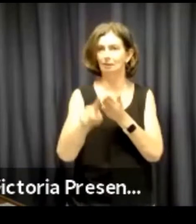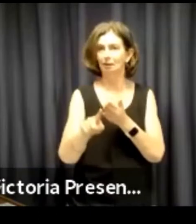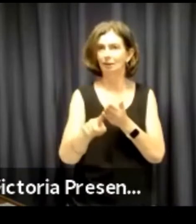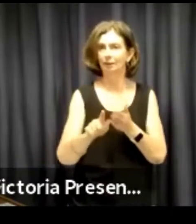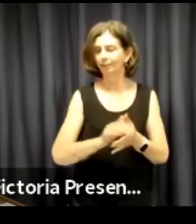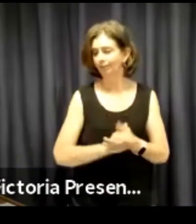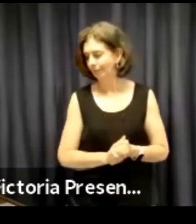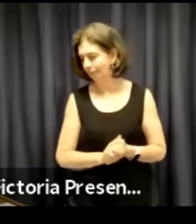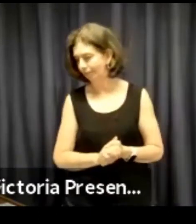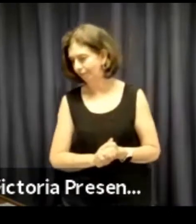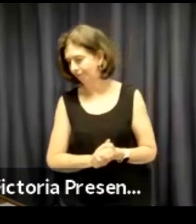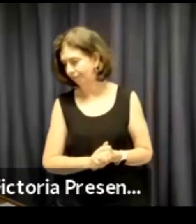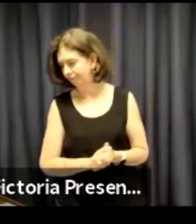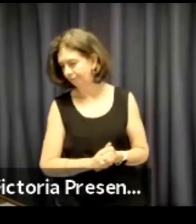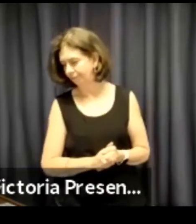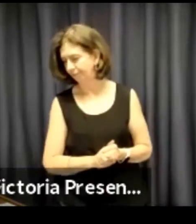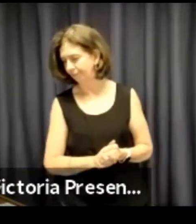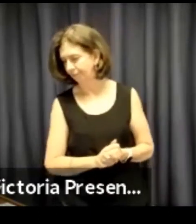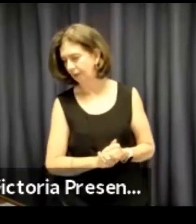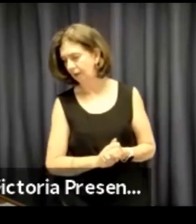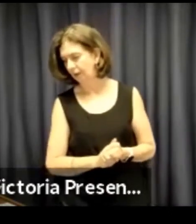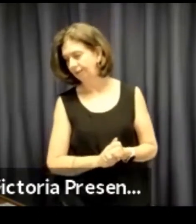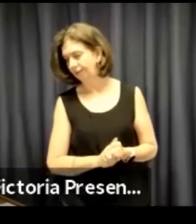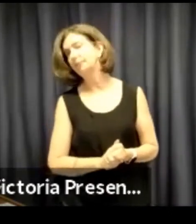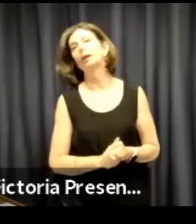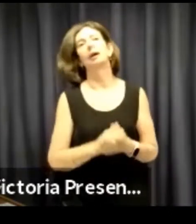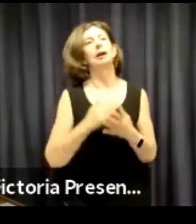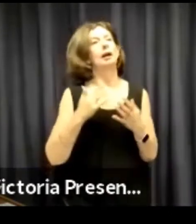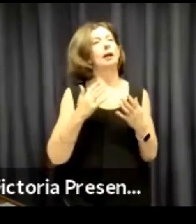proud to see that 38 years later it is still continuing.